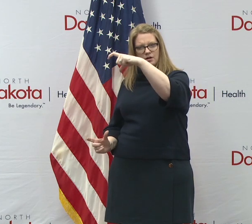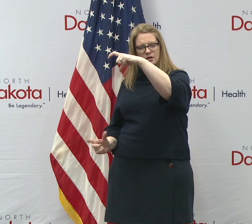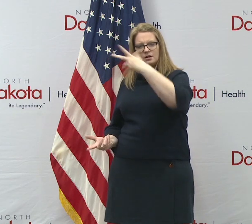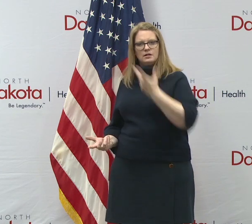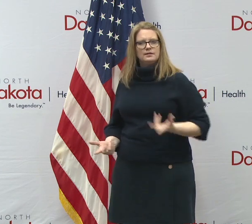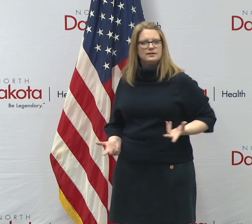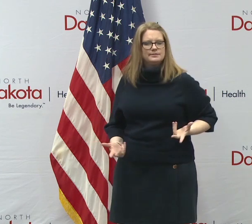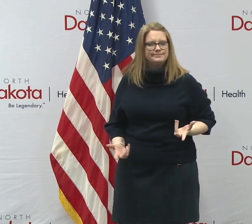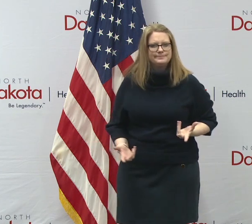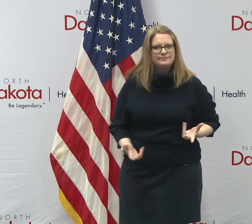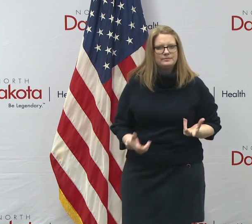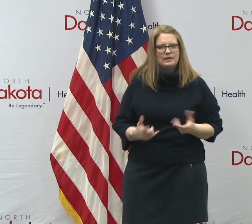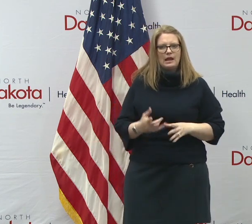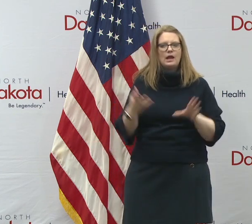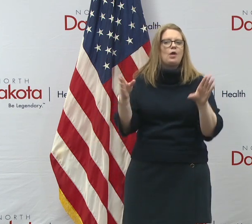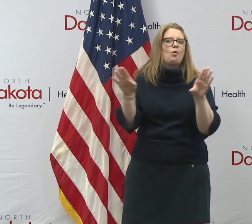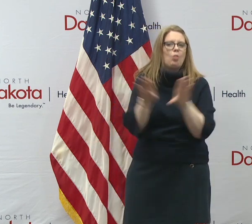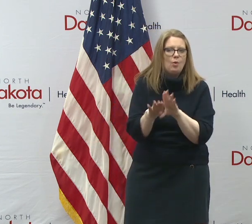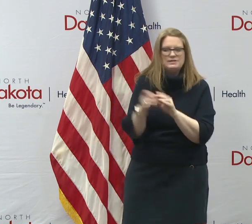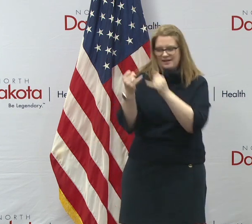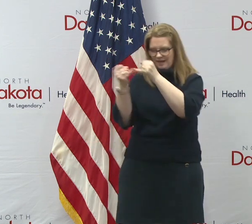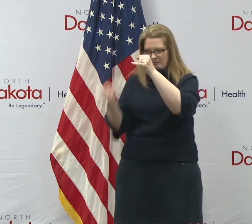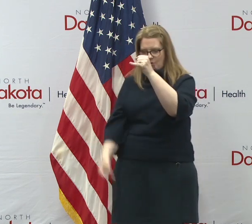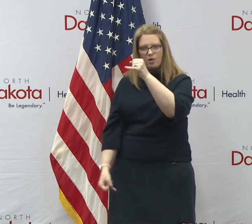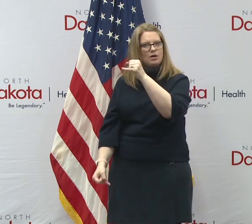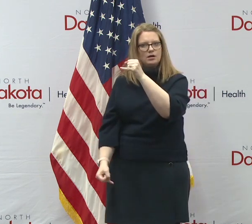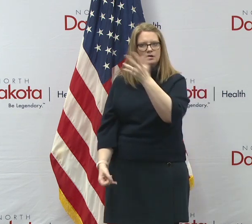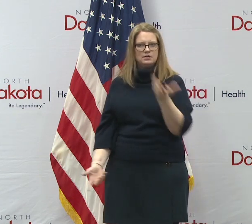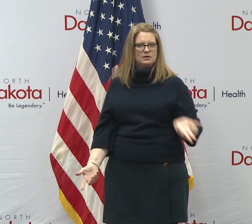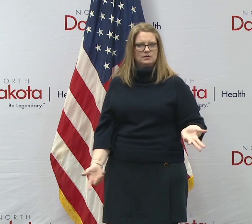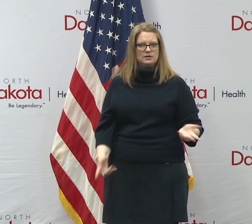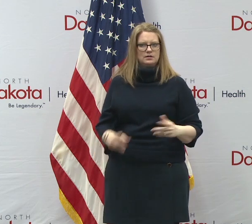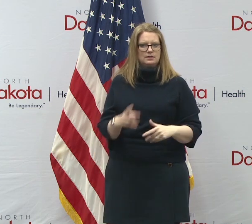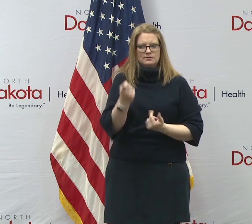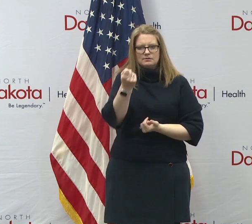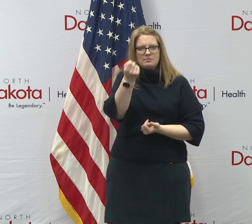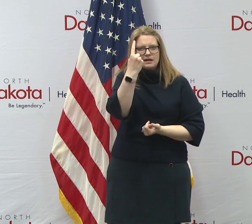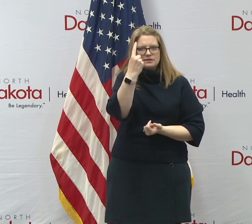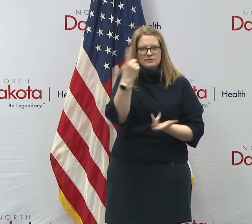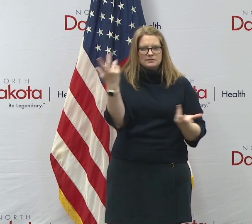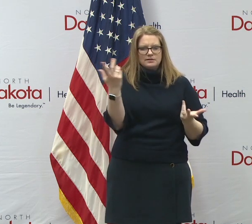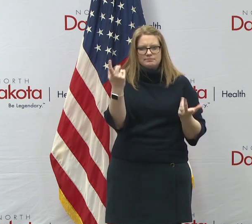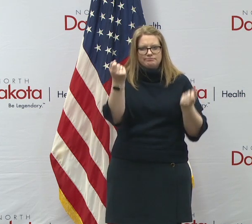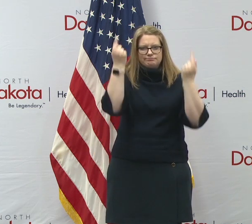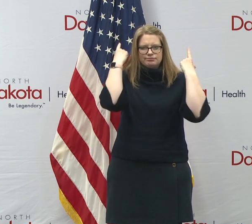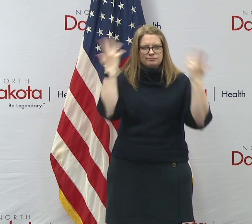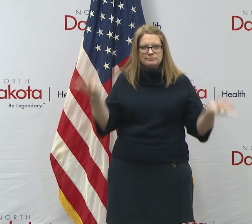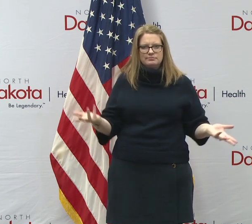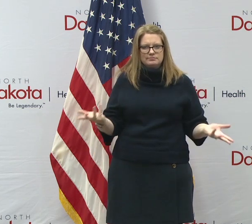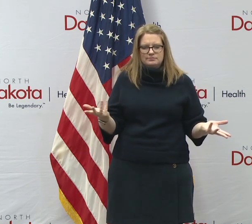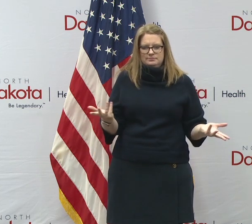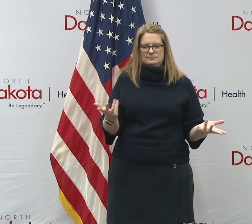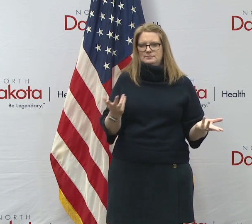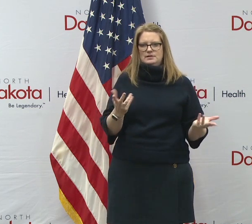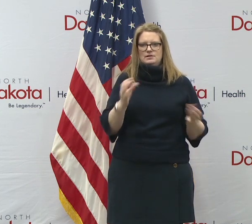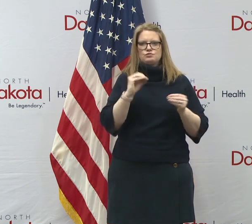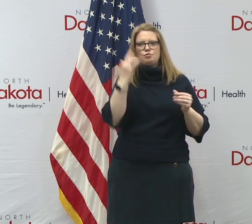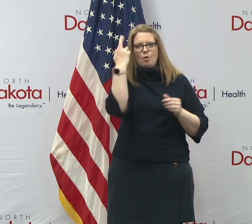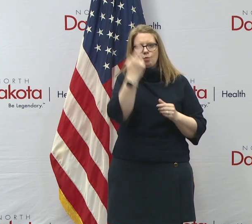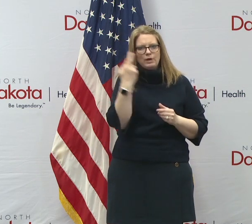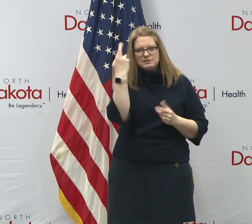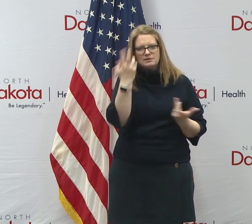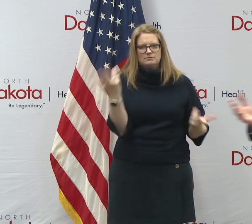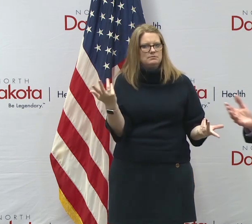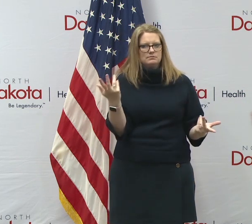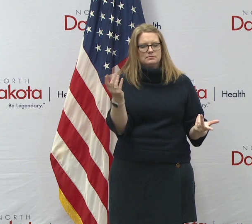concept of quote, closing the border between North Dakota and Minnesota that makes any sense because, uh, you know, what we're, you're not